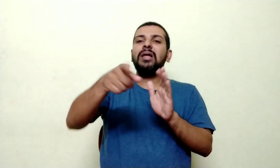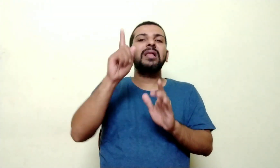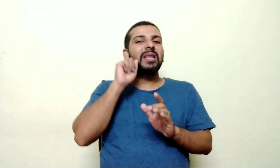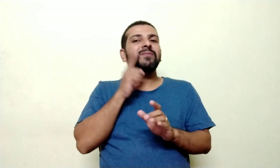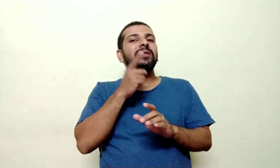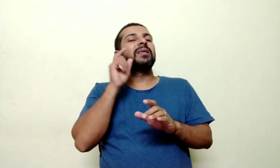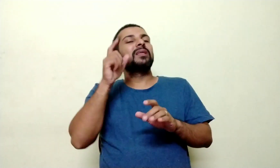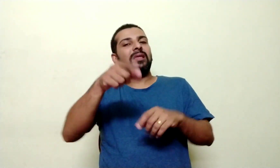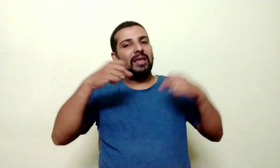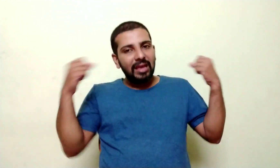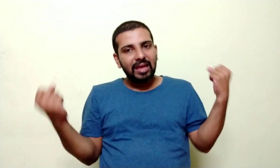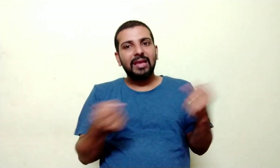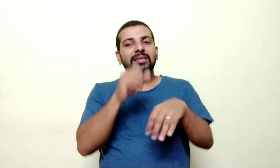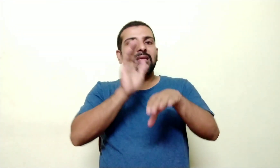Can't you see